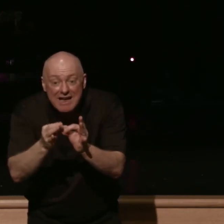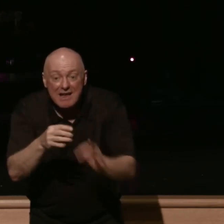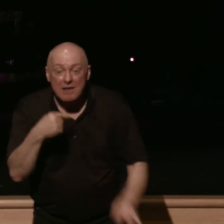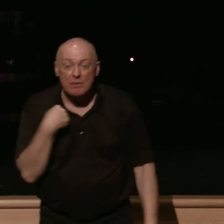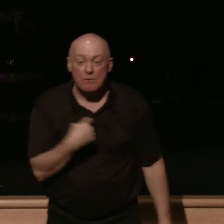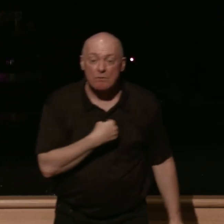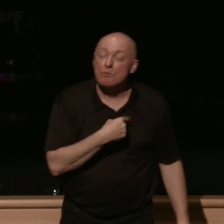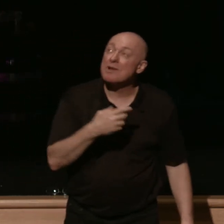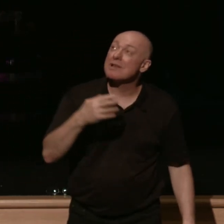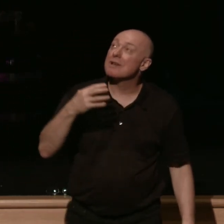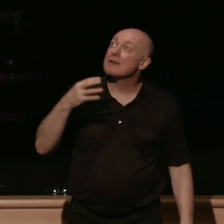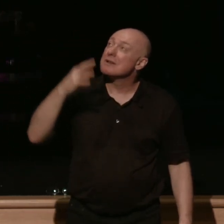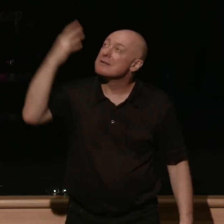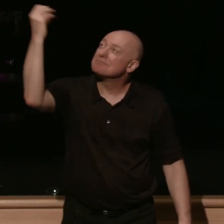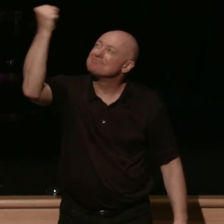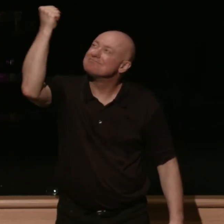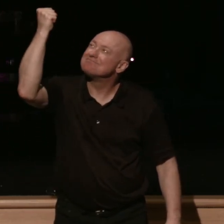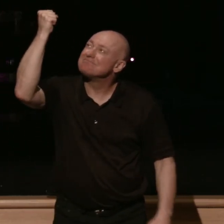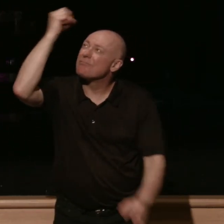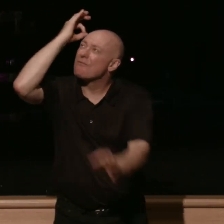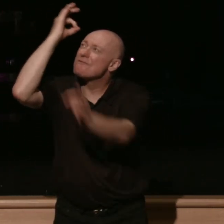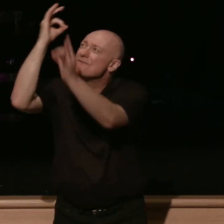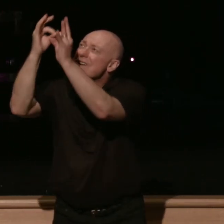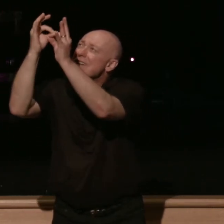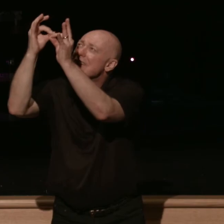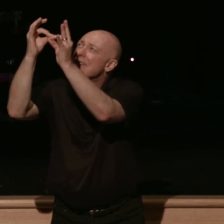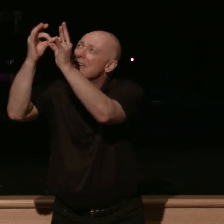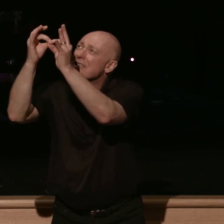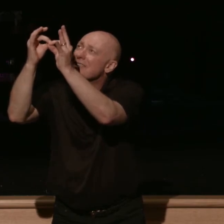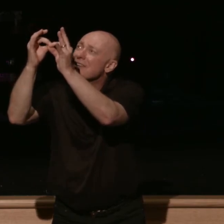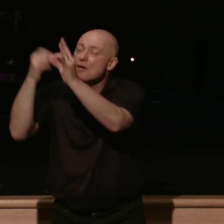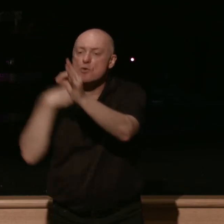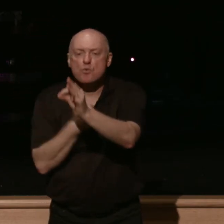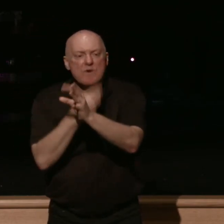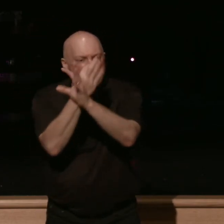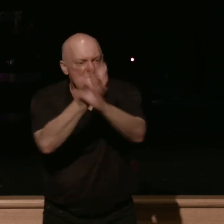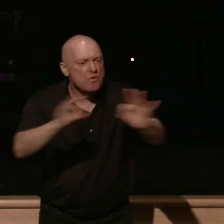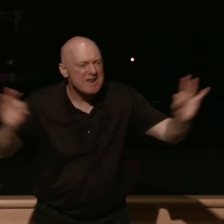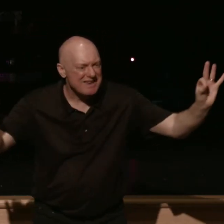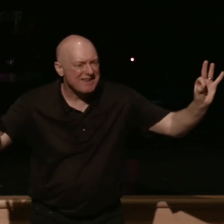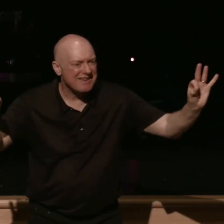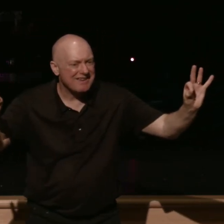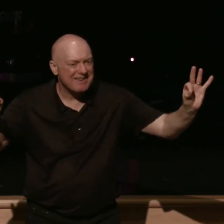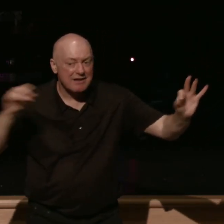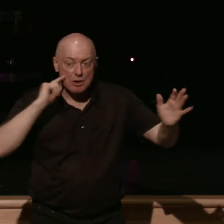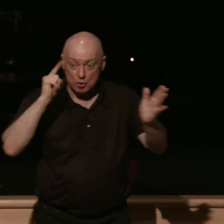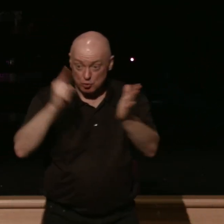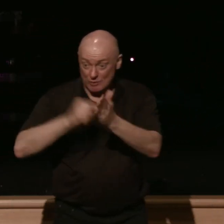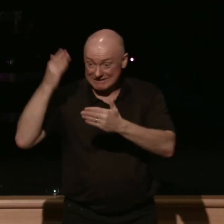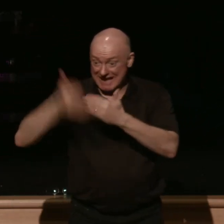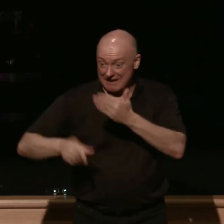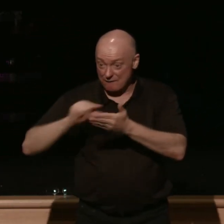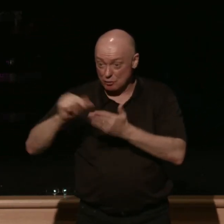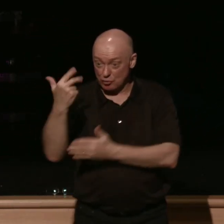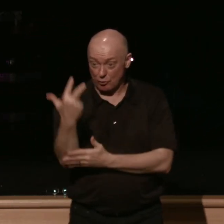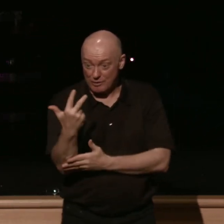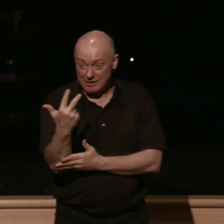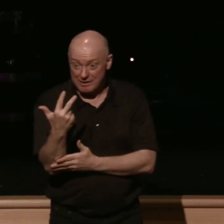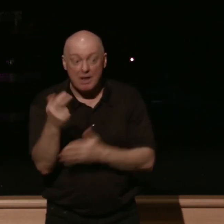by faith we lay hold and we are freed and notice the end of verse 3 as a result of this